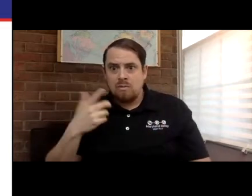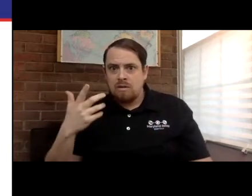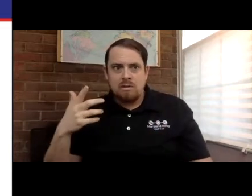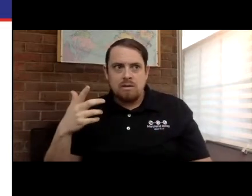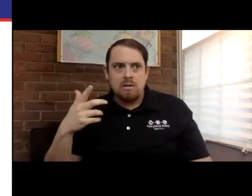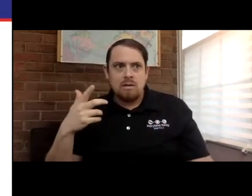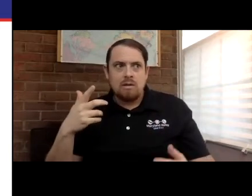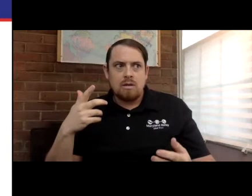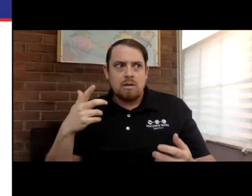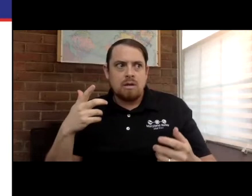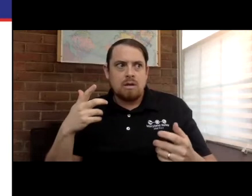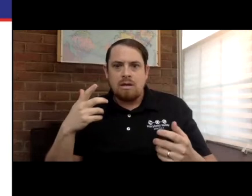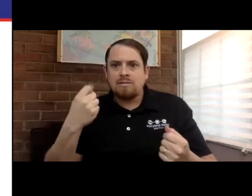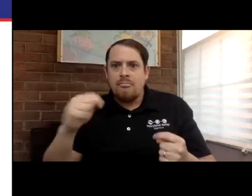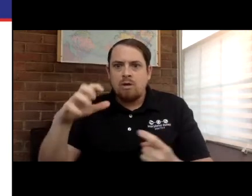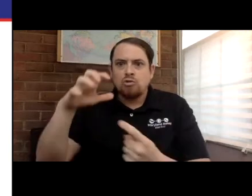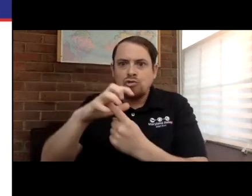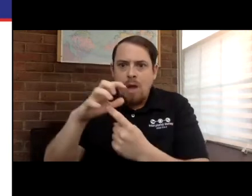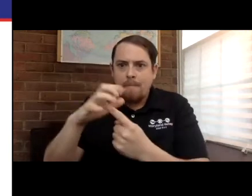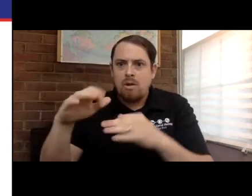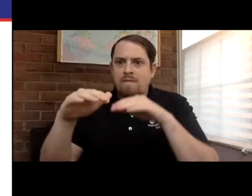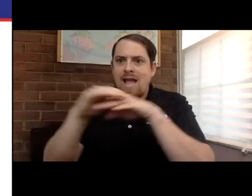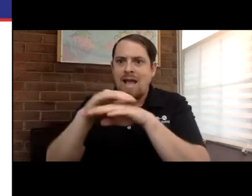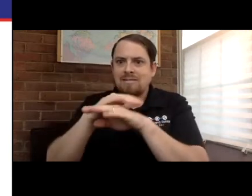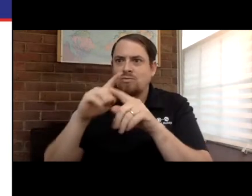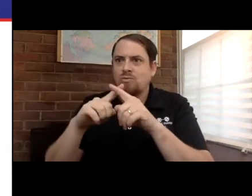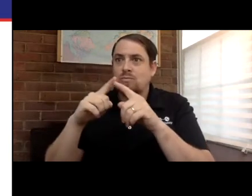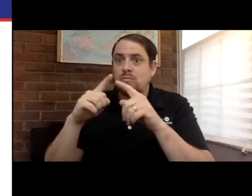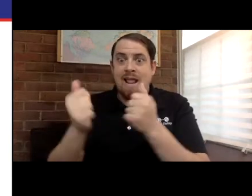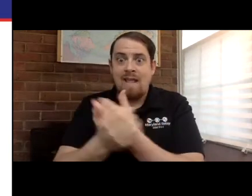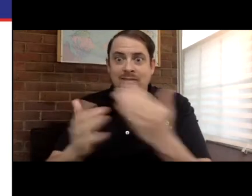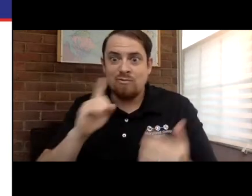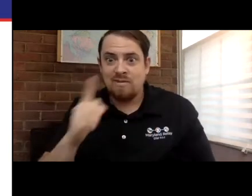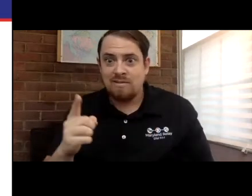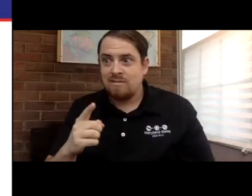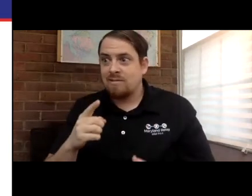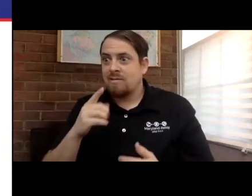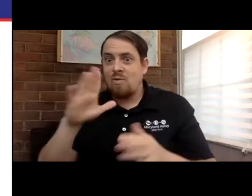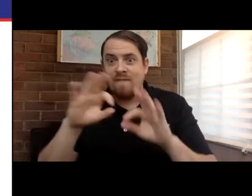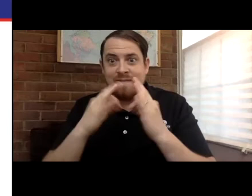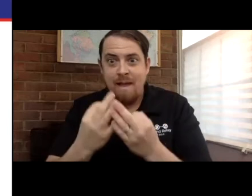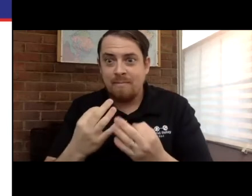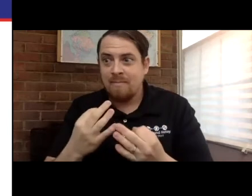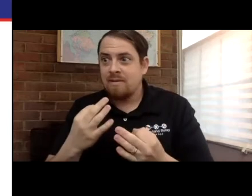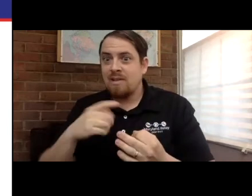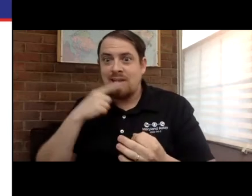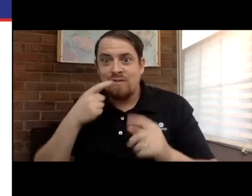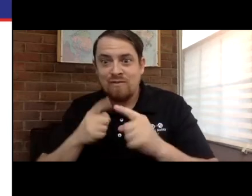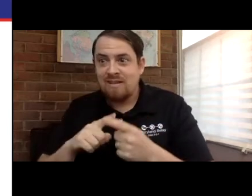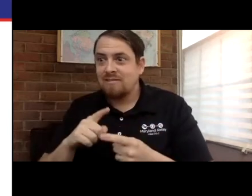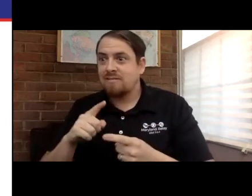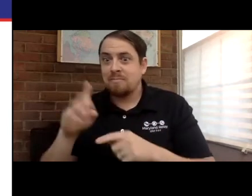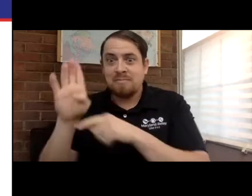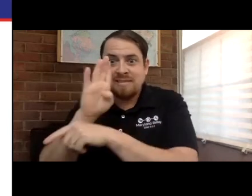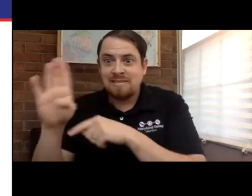very, very well-known within the deaf community. It was very, very popular. It was pretty much the champion of access to everything that we had at that